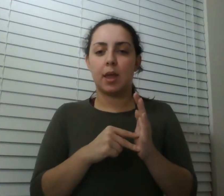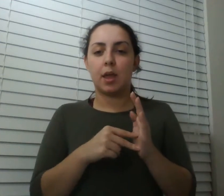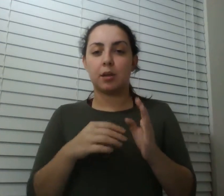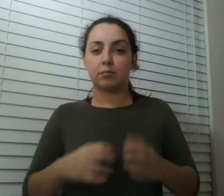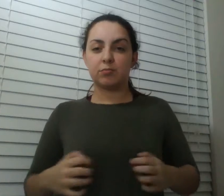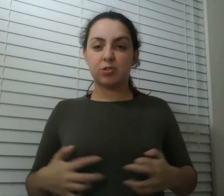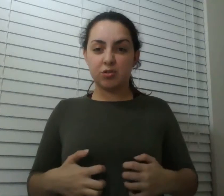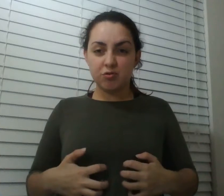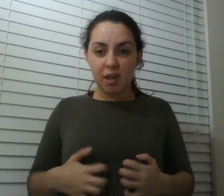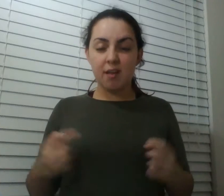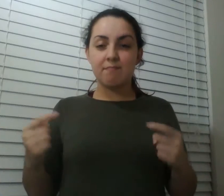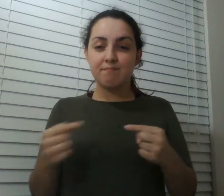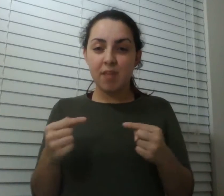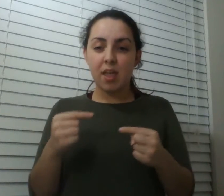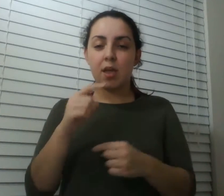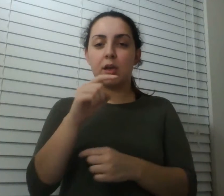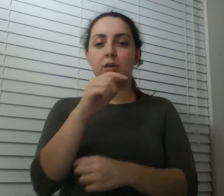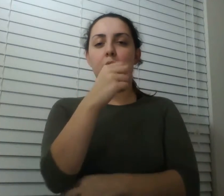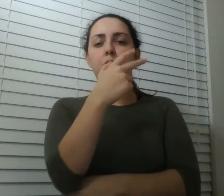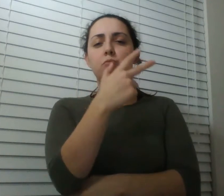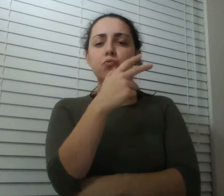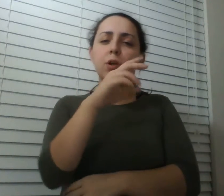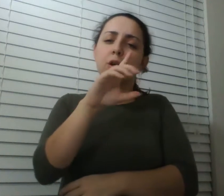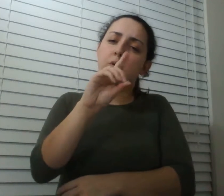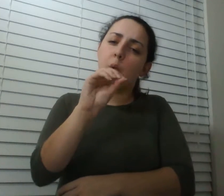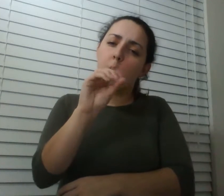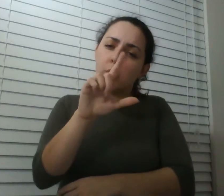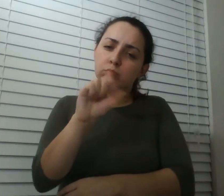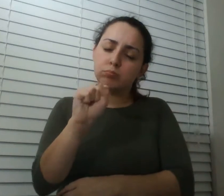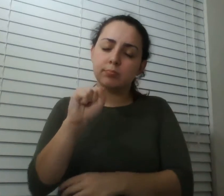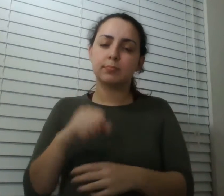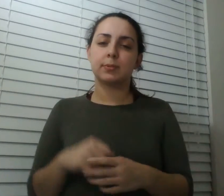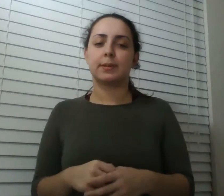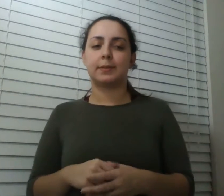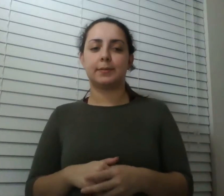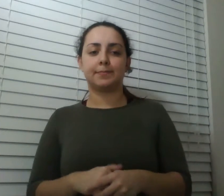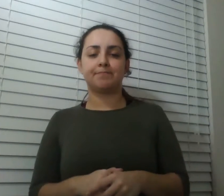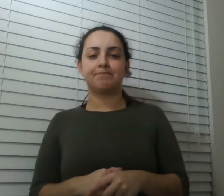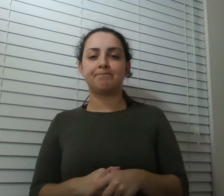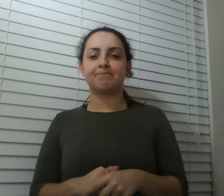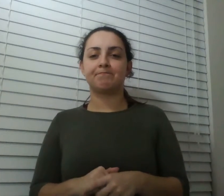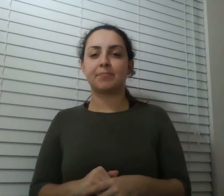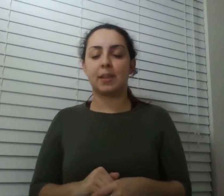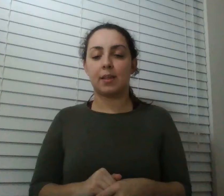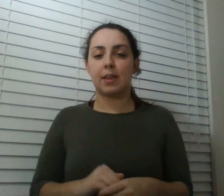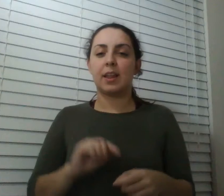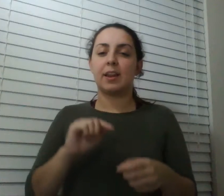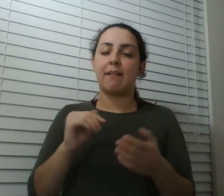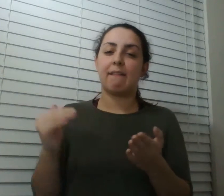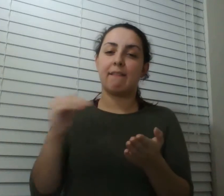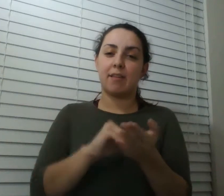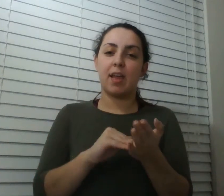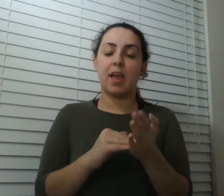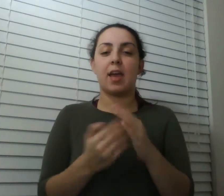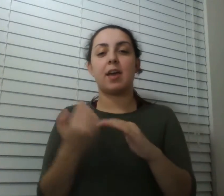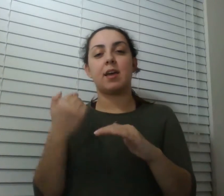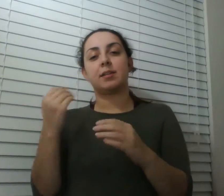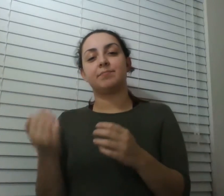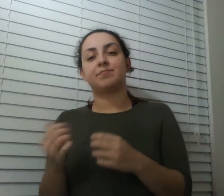they would repeat this process the same girl is it more like a or more like b again a b and again b or more